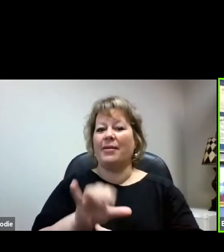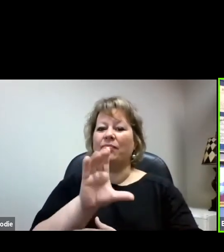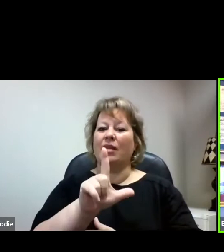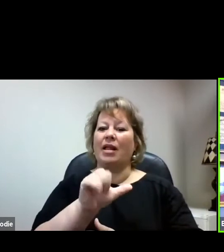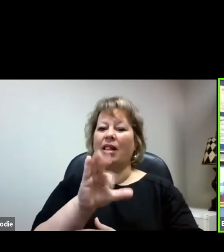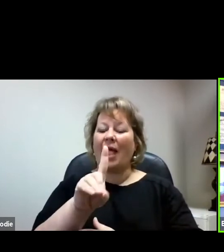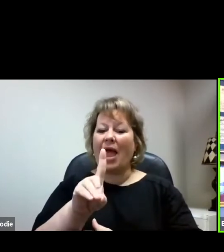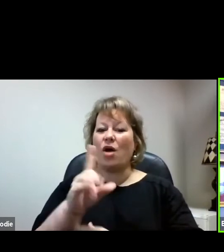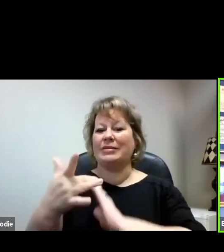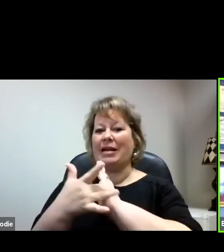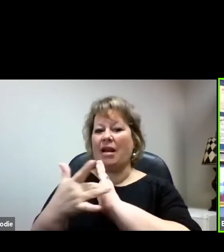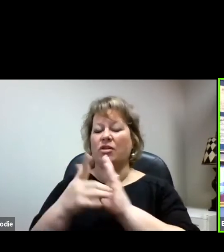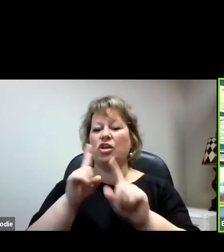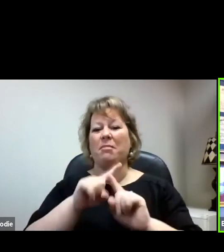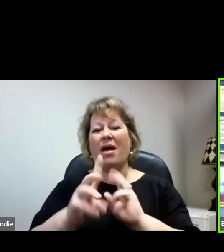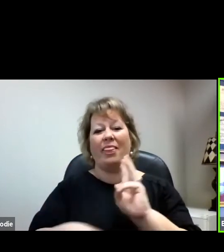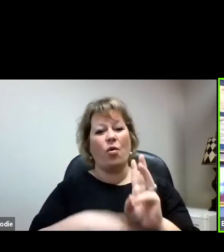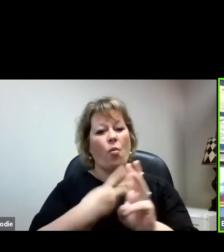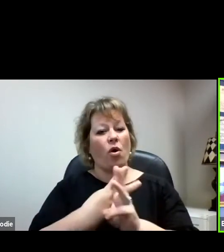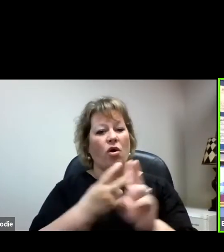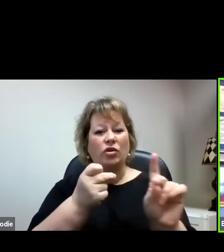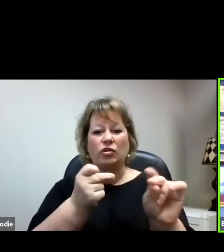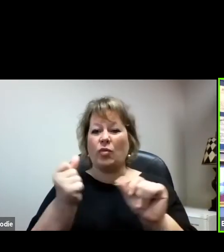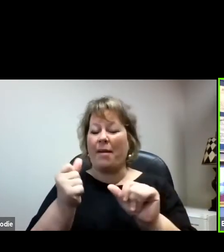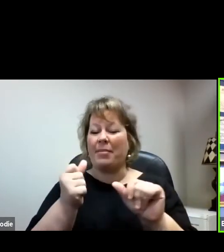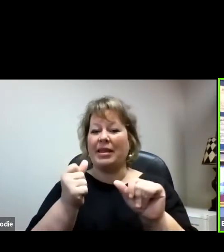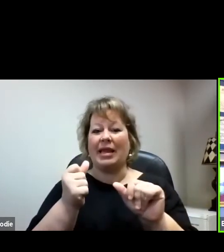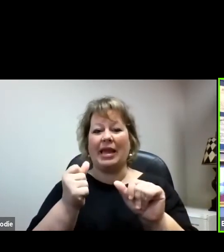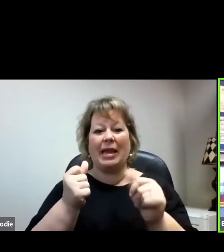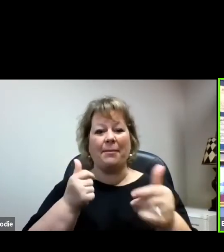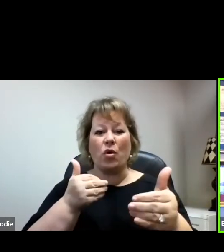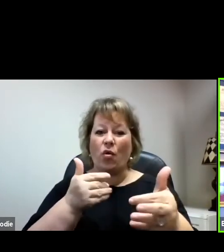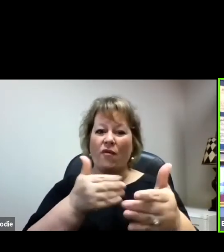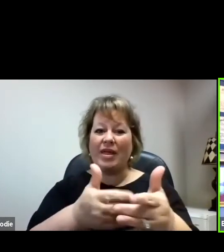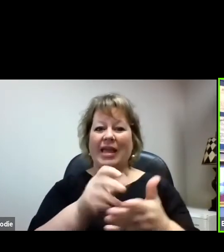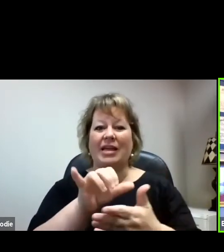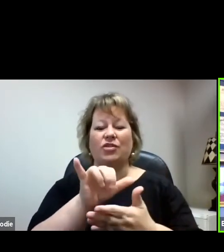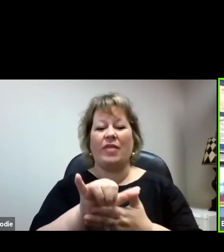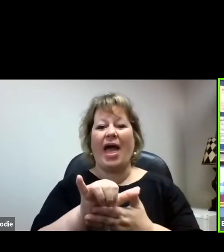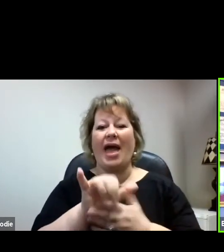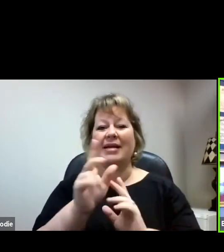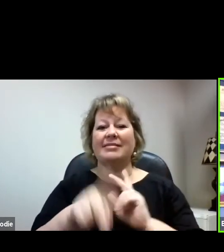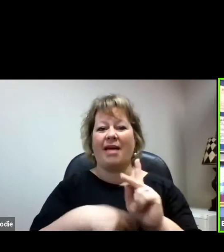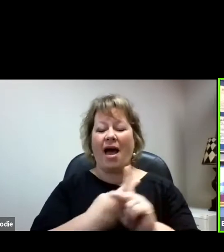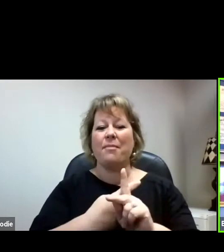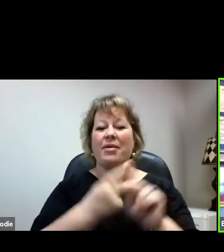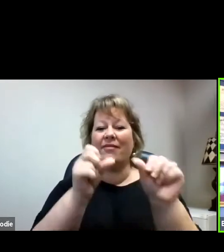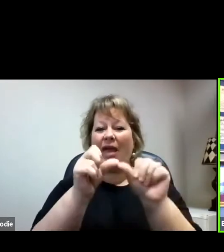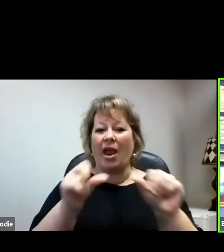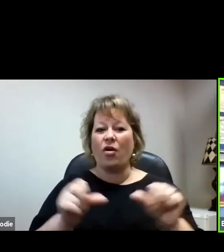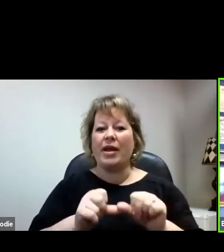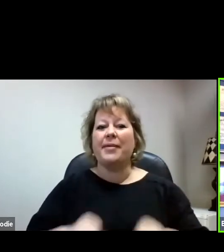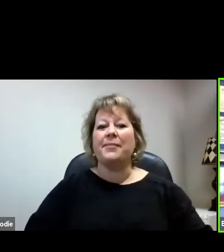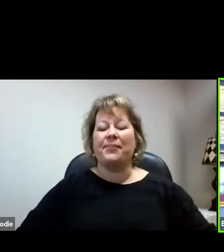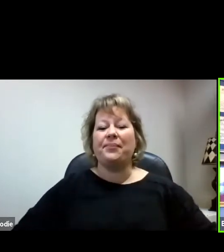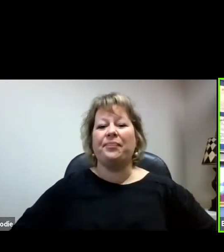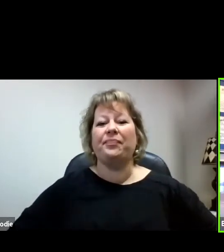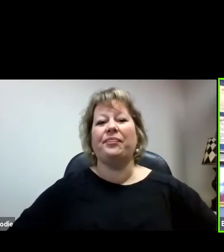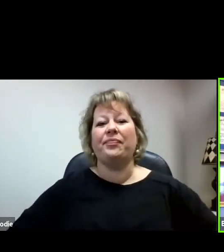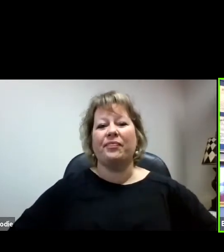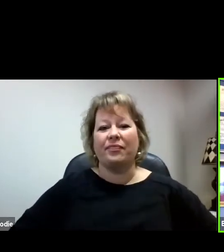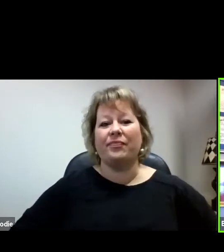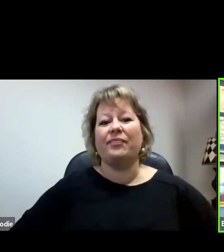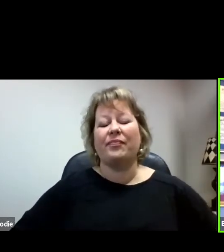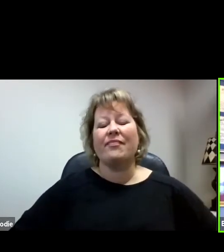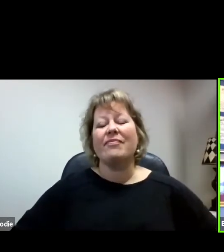forth. But the world is rapidly moving into that area. And what to me that really does